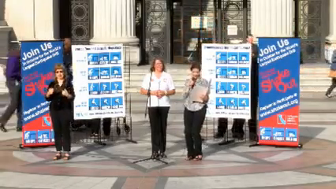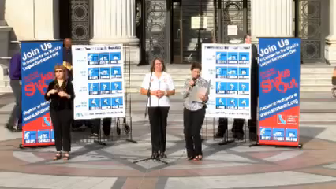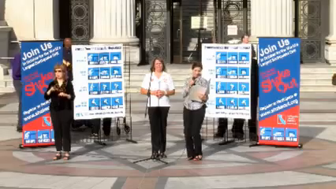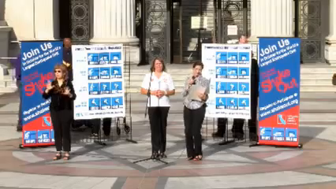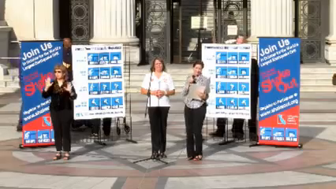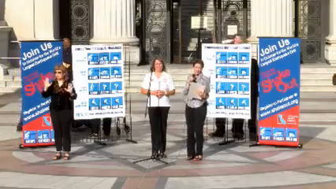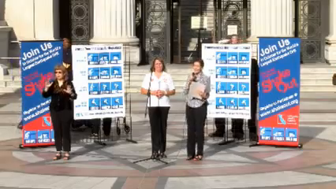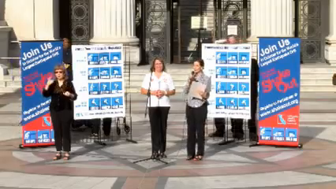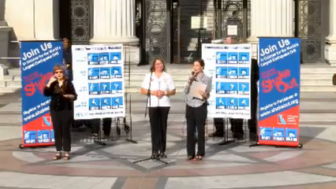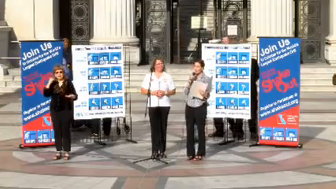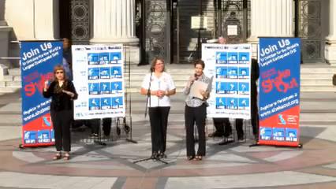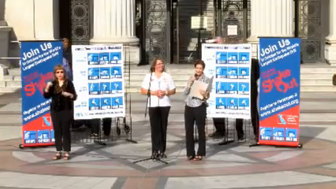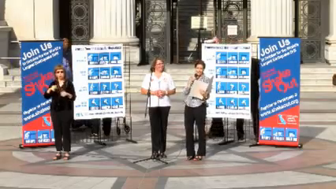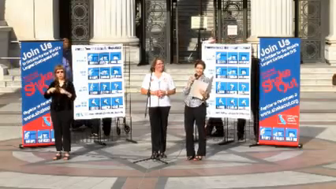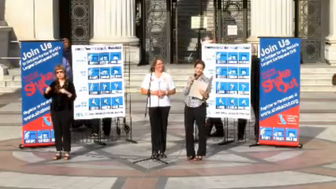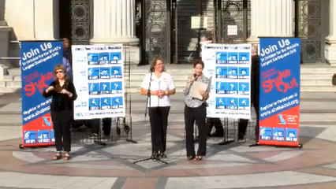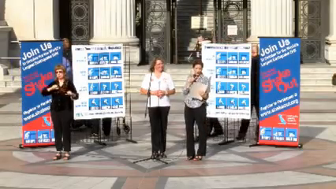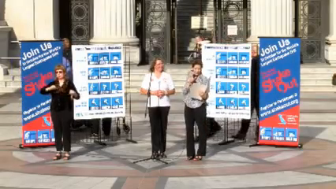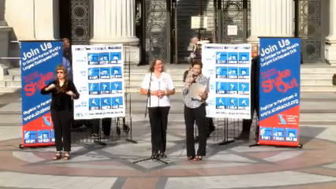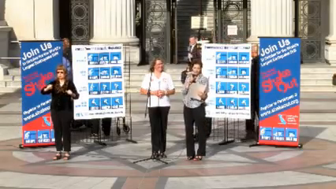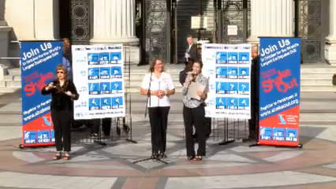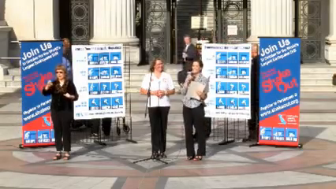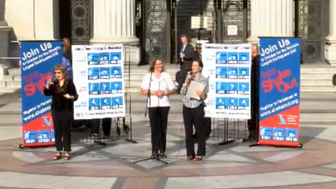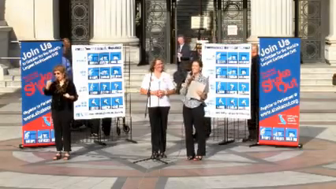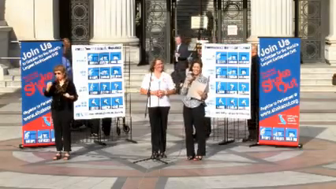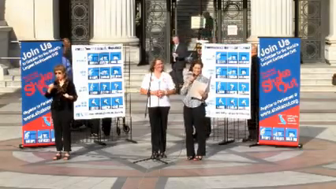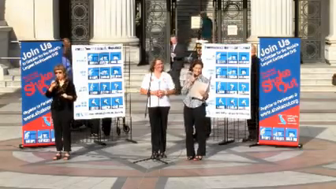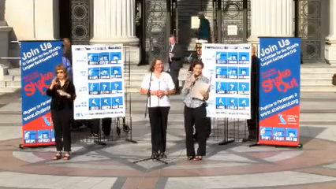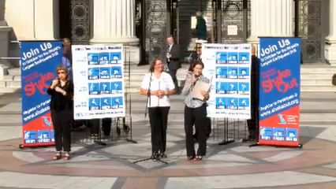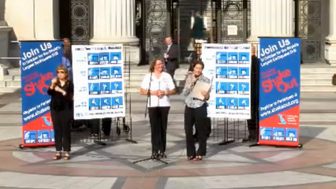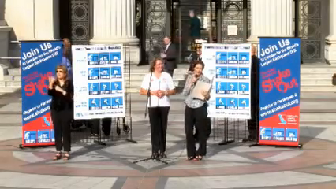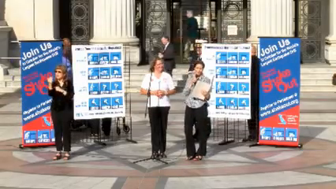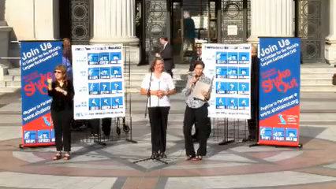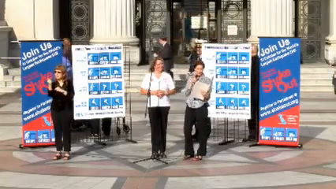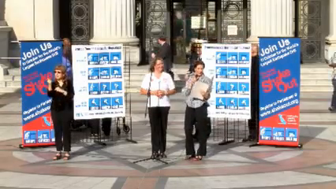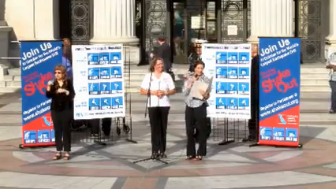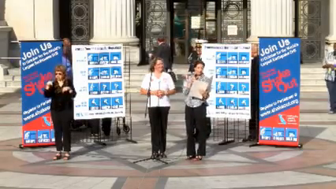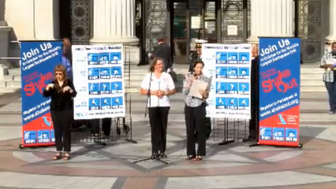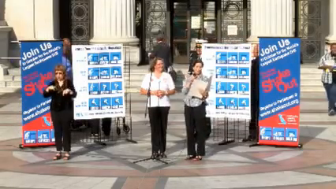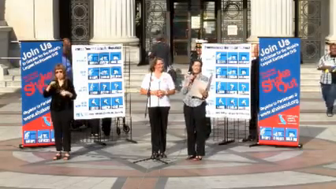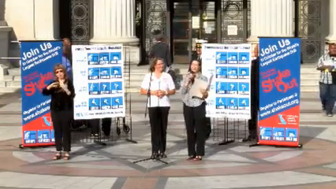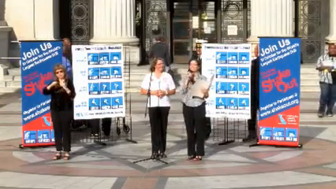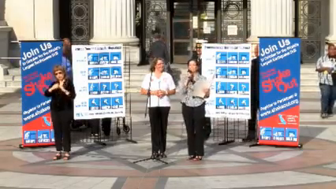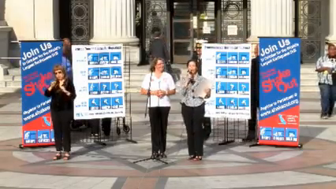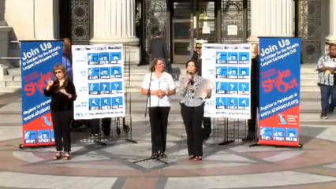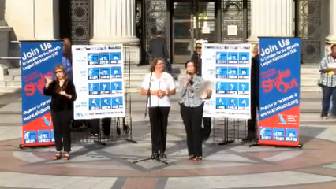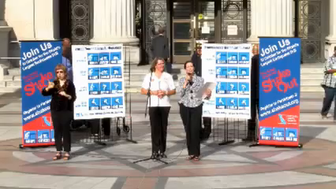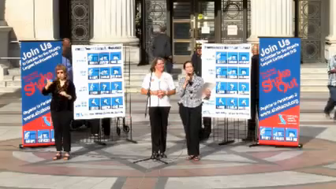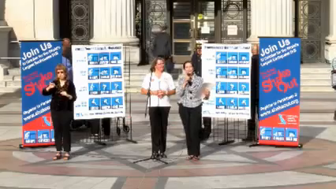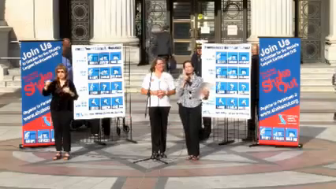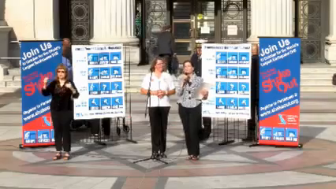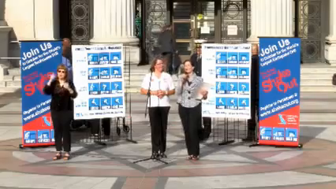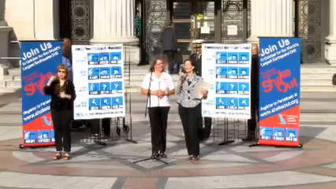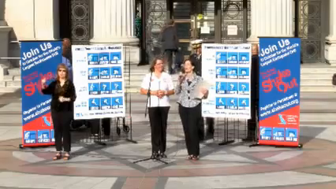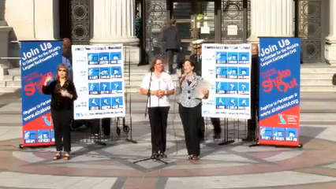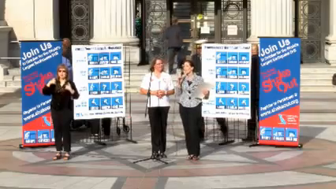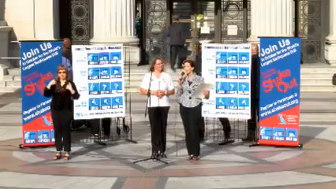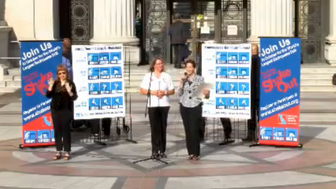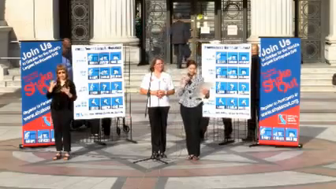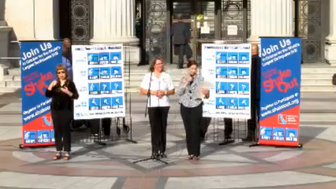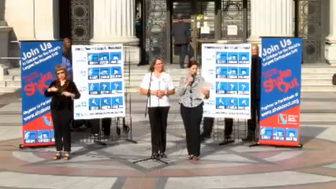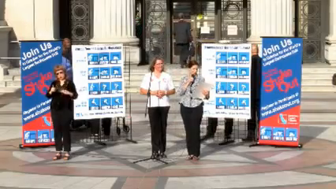Shakeout On October 15, 2015, the City of Oakland, California has the opportunity to join